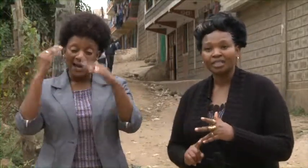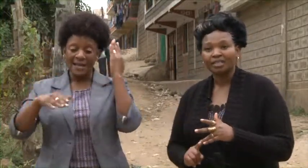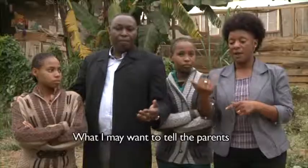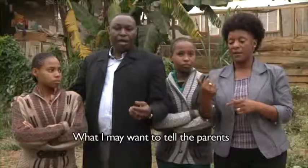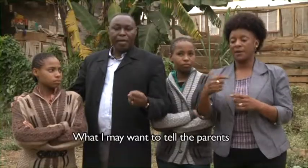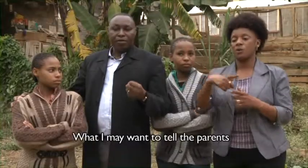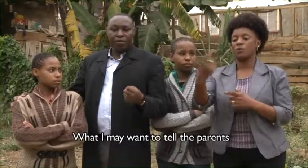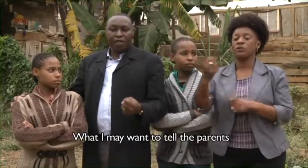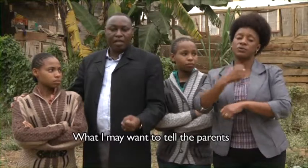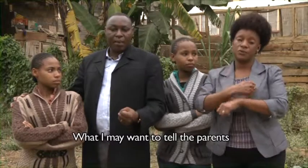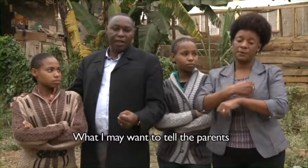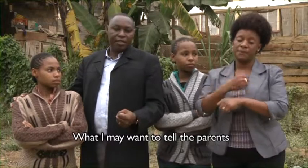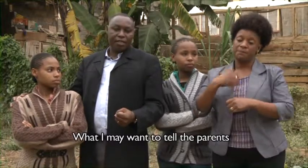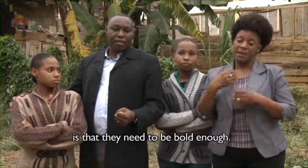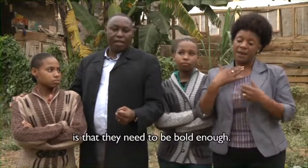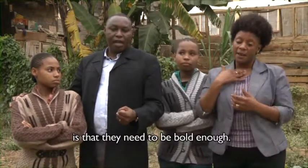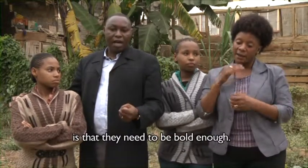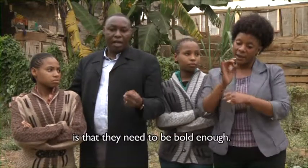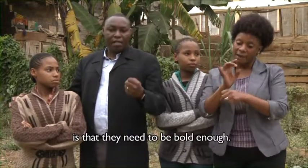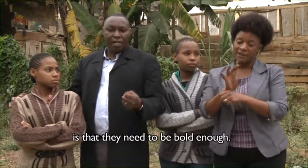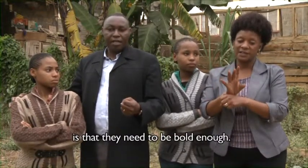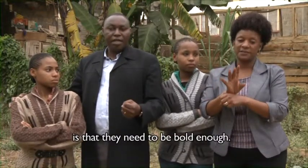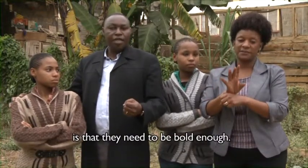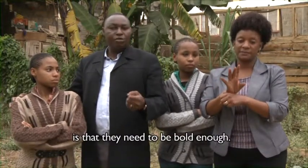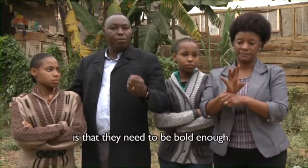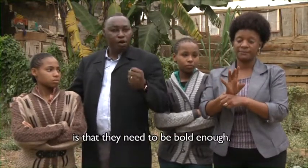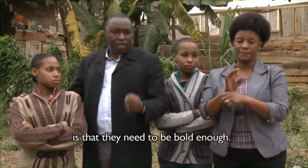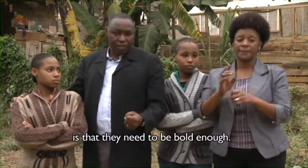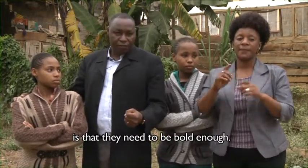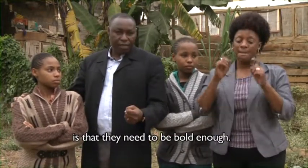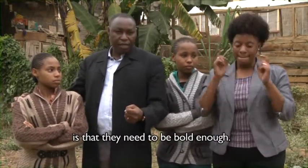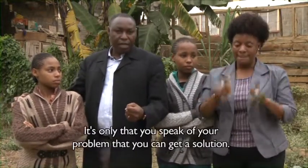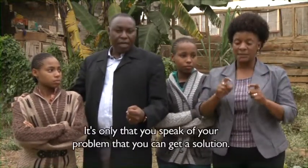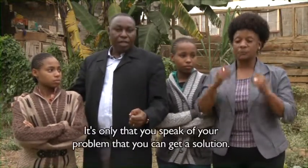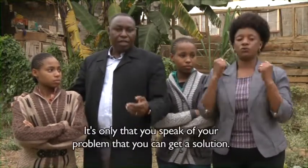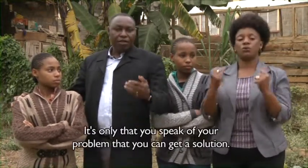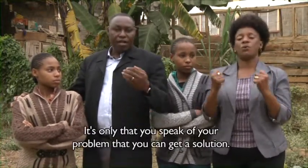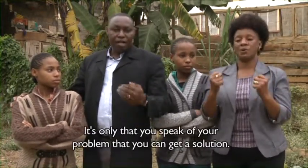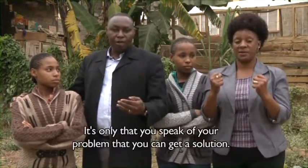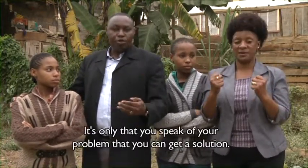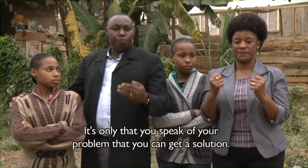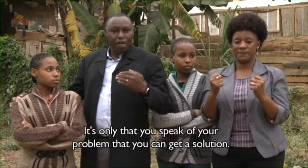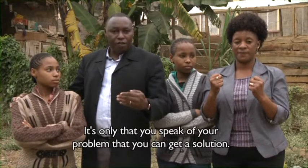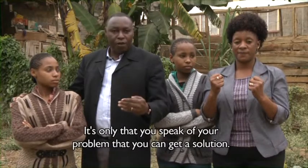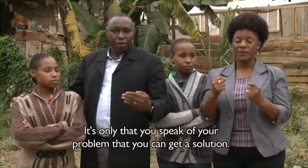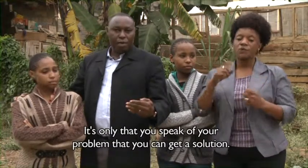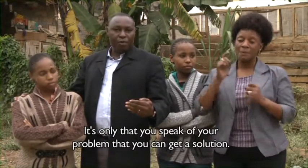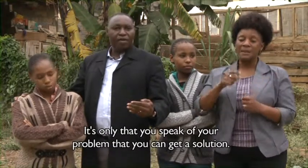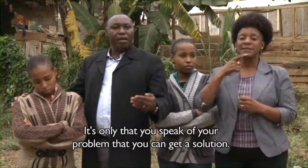What I want to tell the parents is that they need to be bold enough. It's only that you speak of your problem that you can